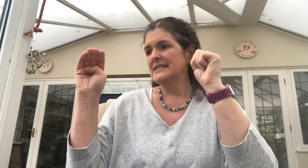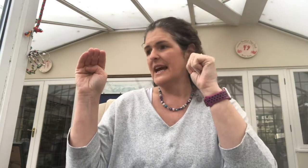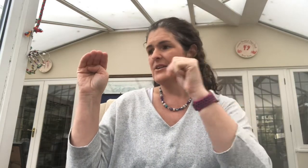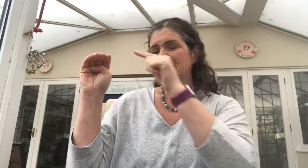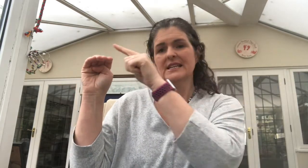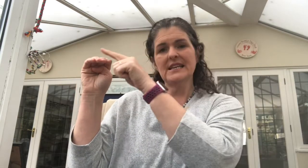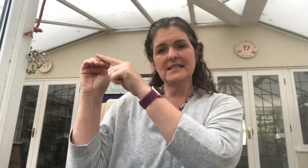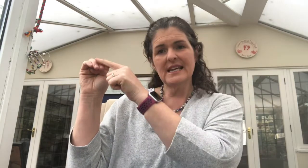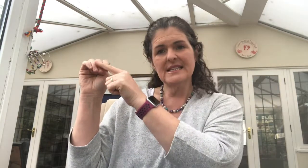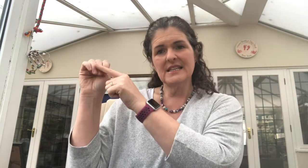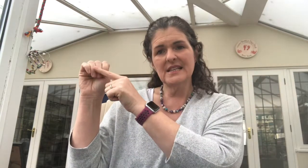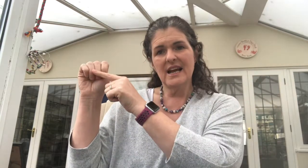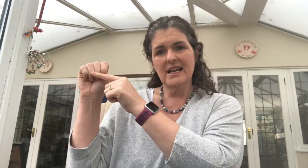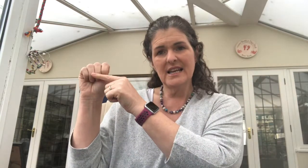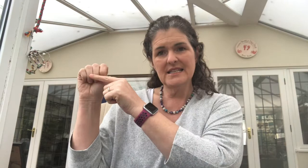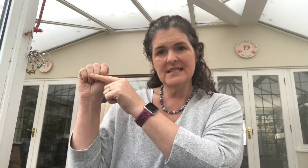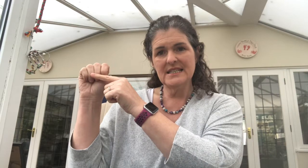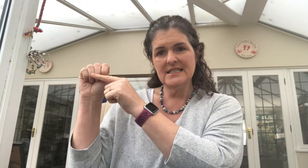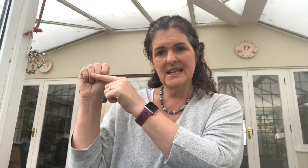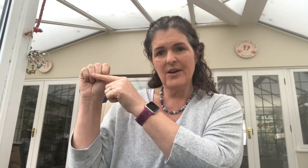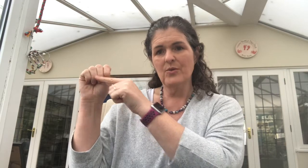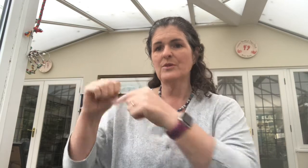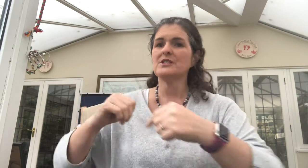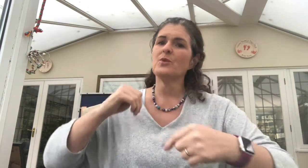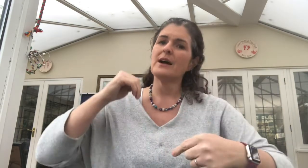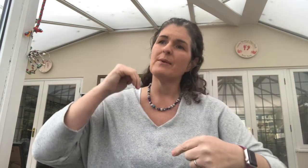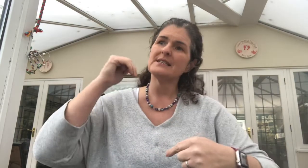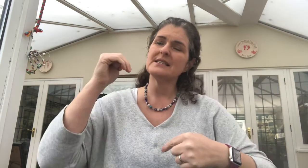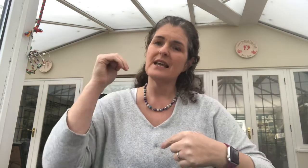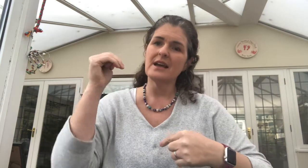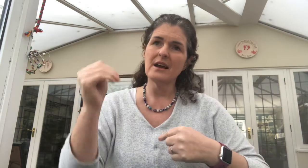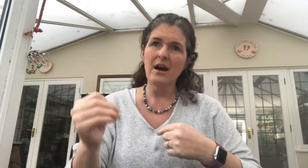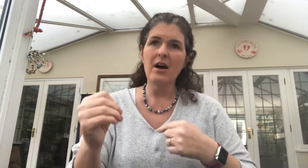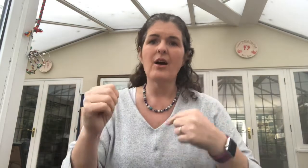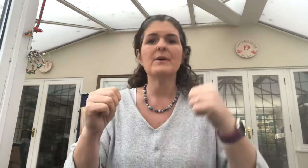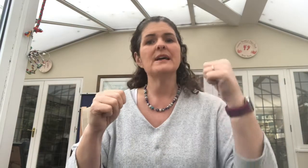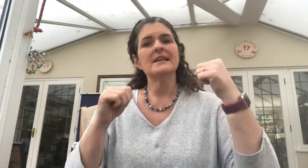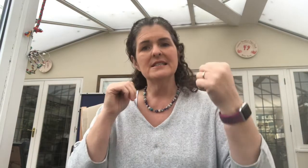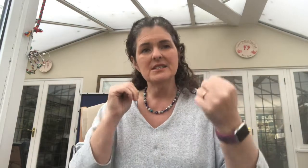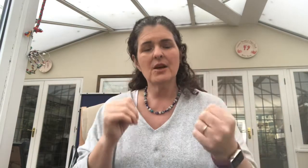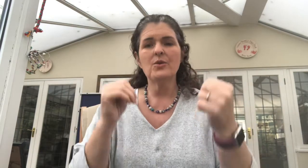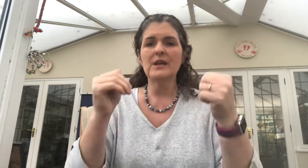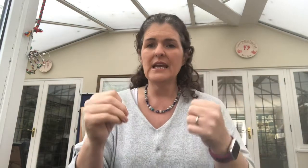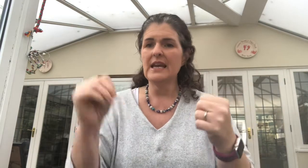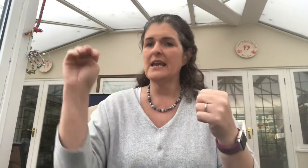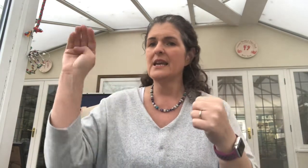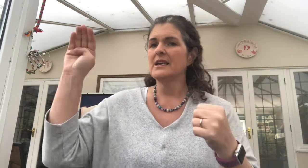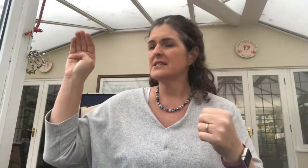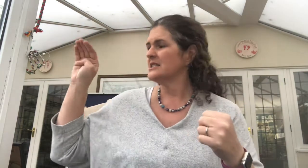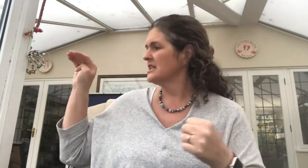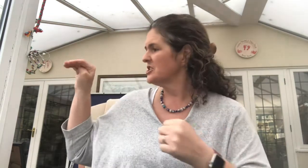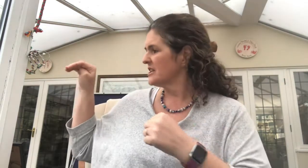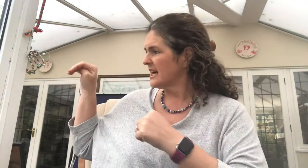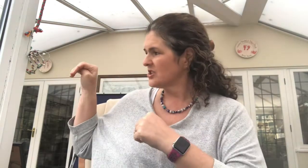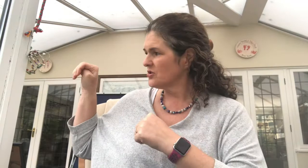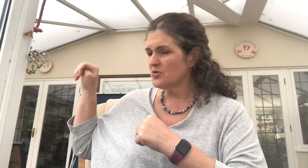down is key to getting their kids' lids down, which is why about staying calm is so key to teaching our children